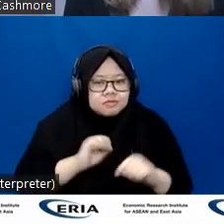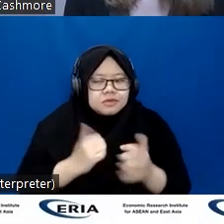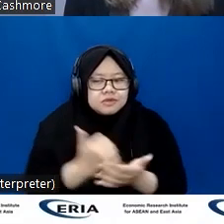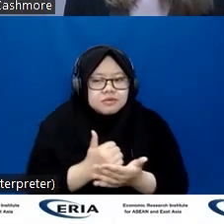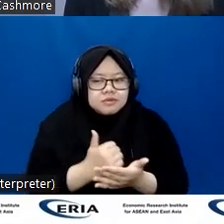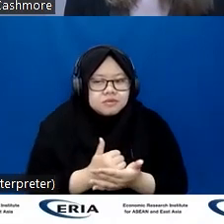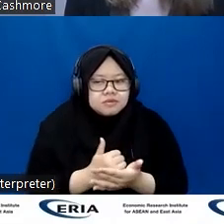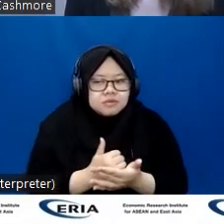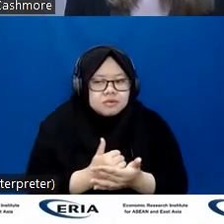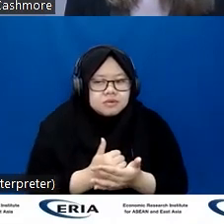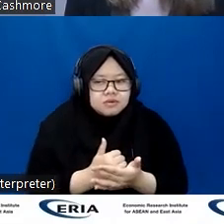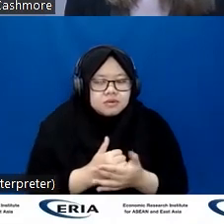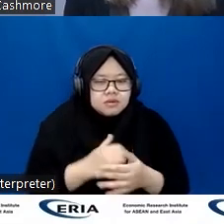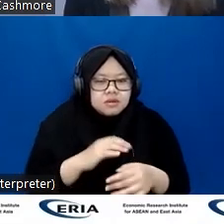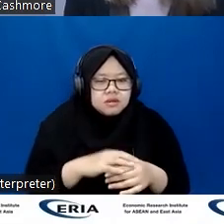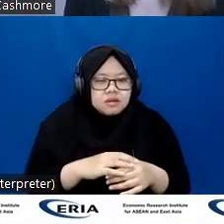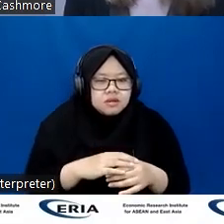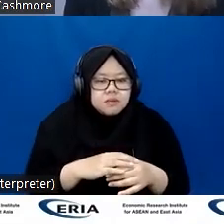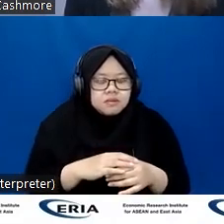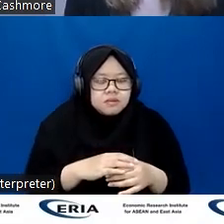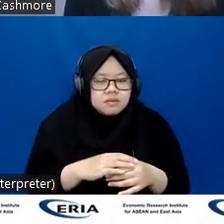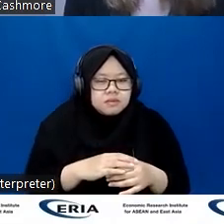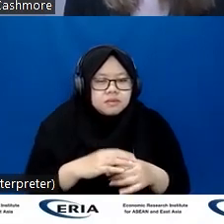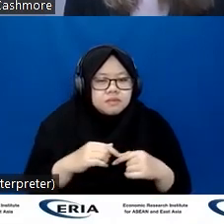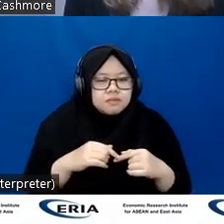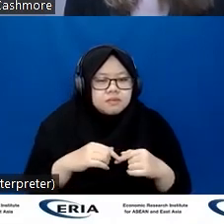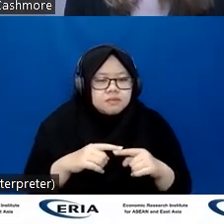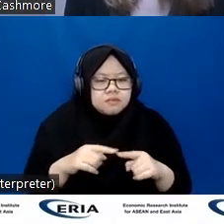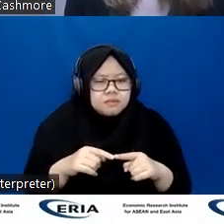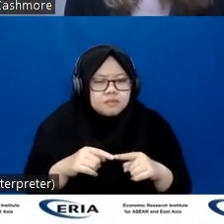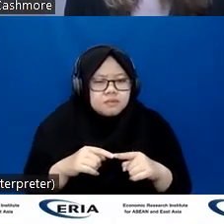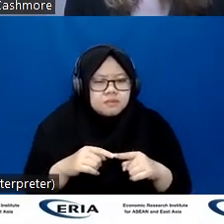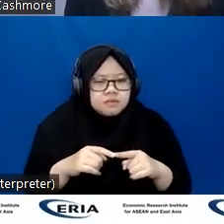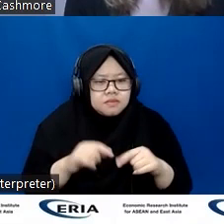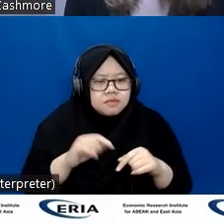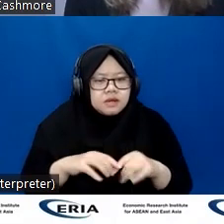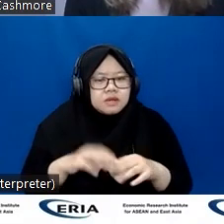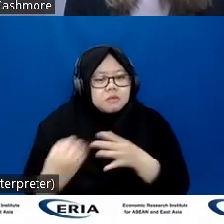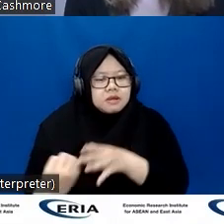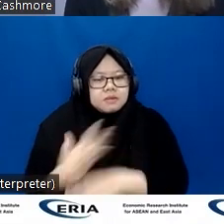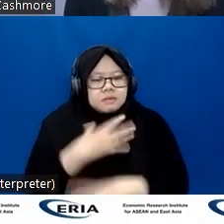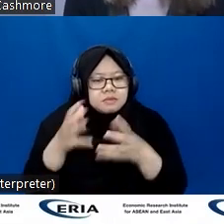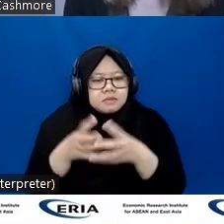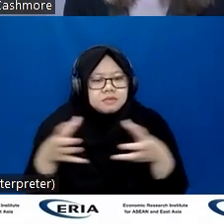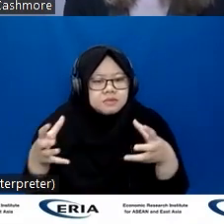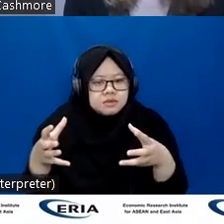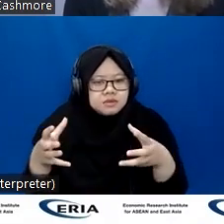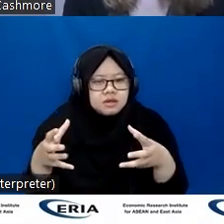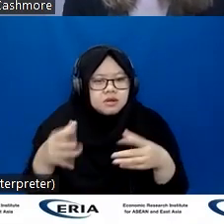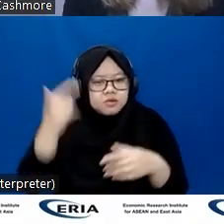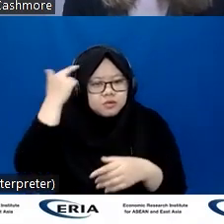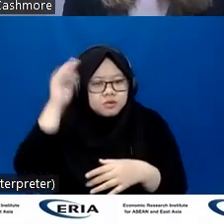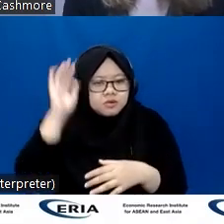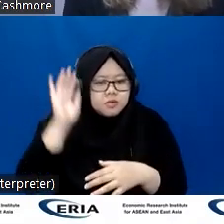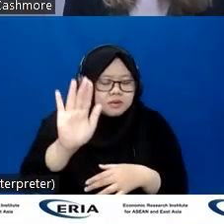and completion rates than their peers, which has a massive impact, obviously, on their on their future prospects. Data,